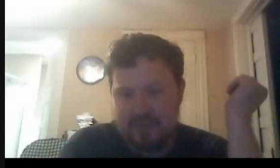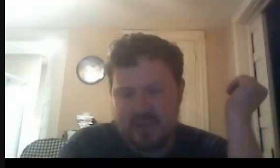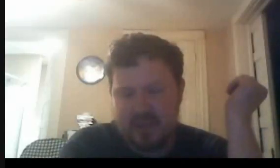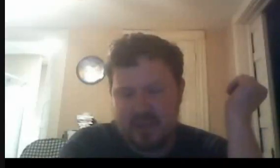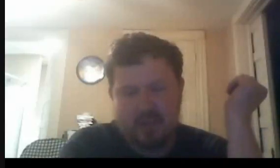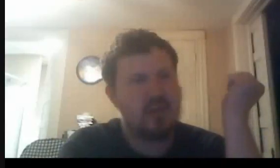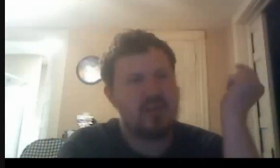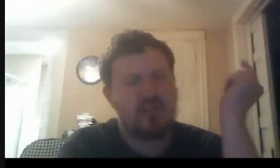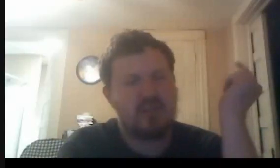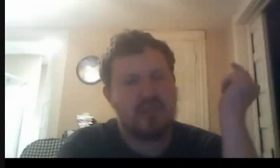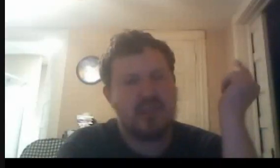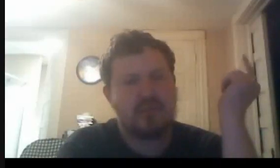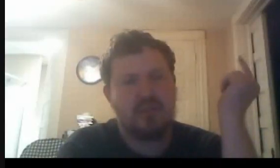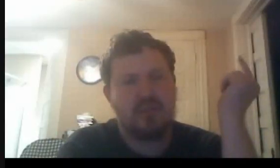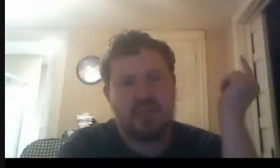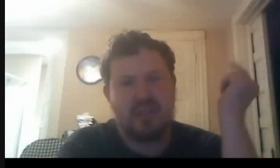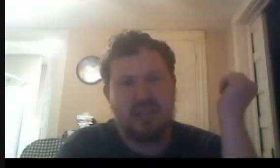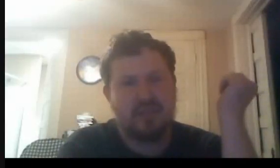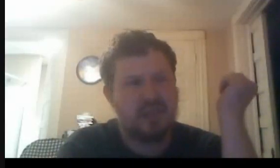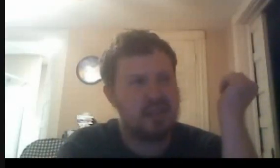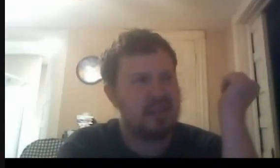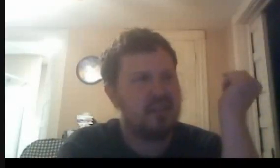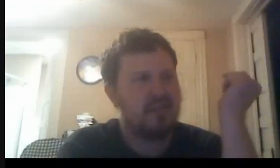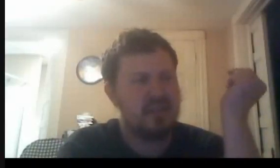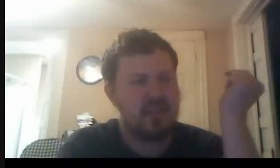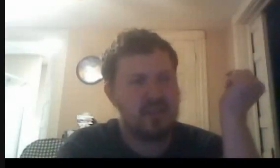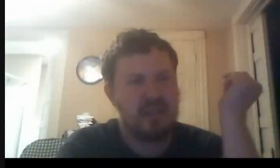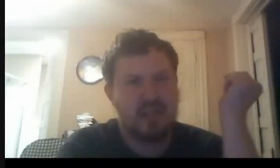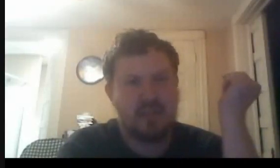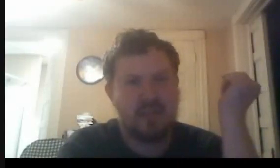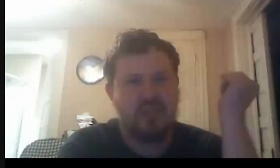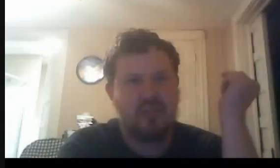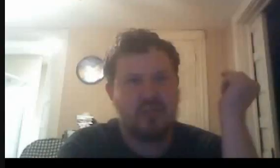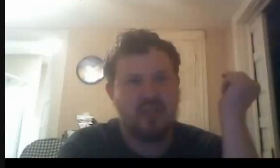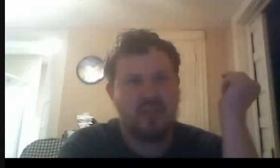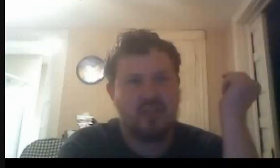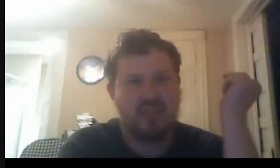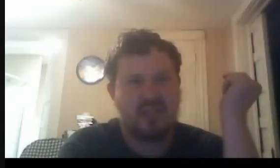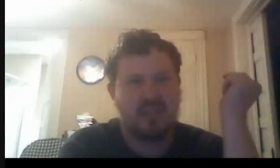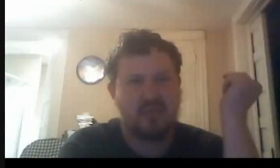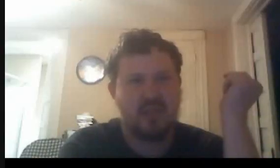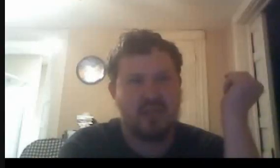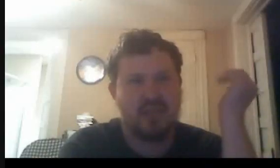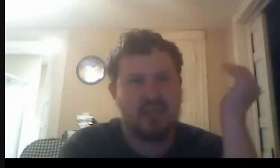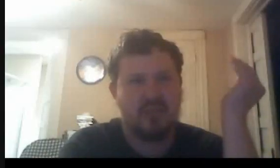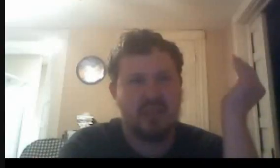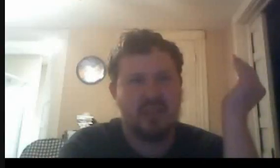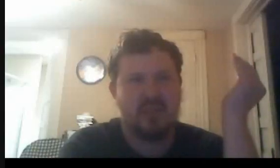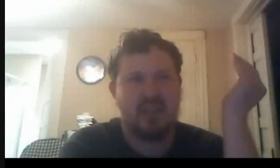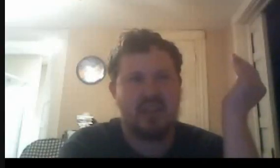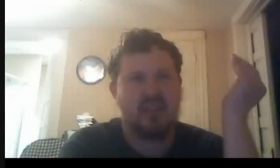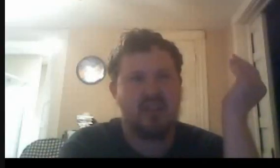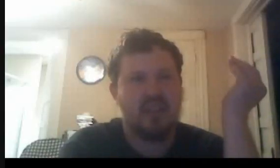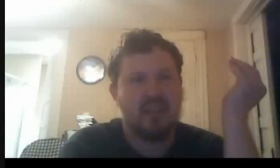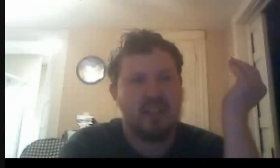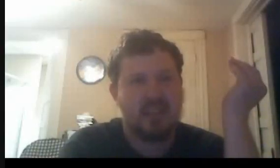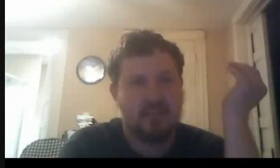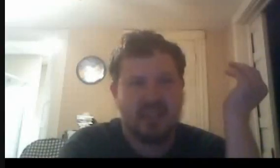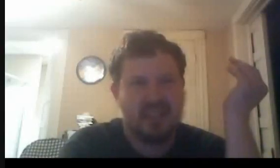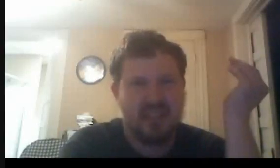I remember when I saw the episode on the television series. had to be two parts. I was ready to watch it next week. But then I had to miss it.